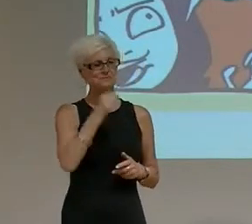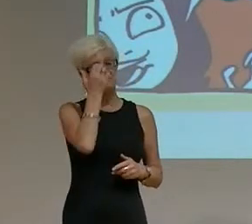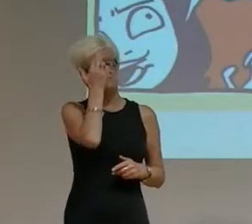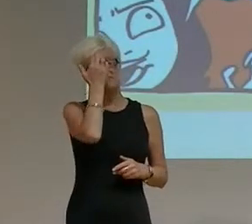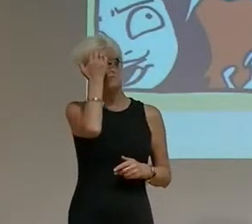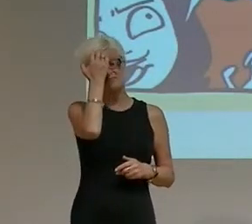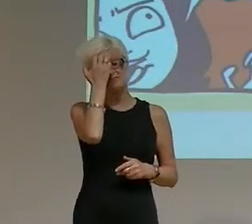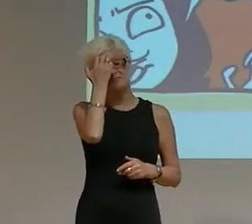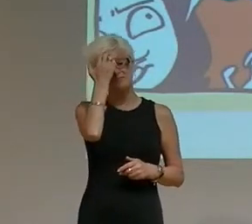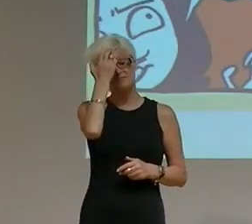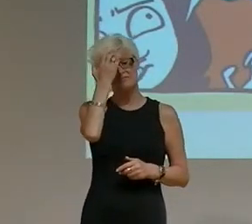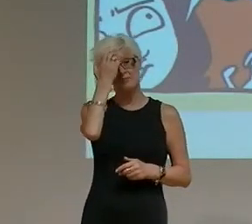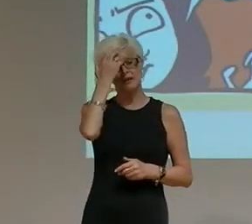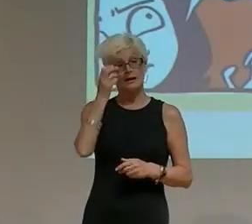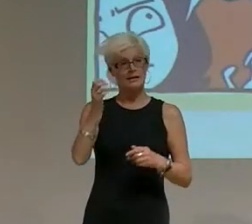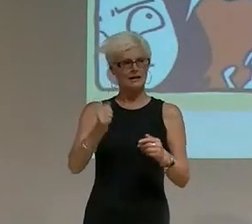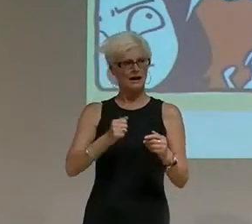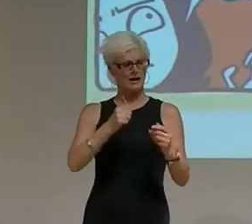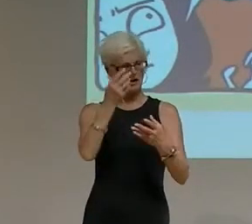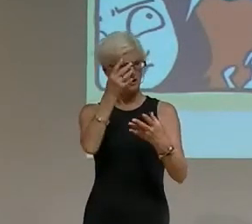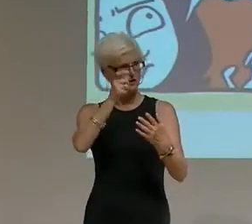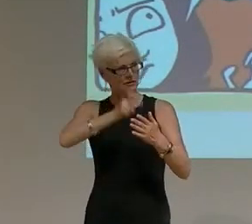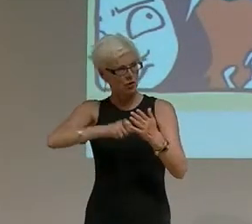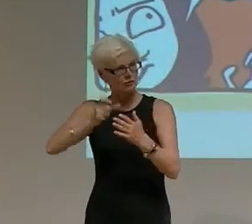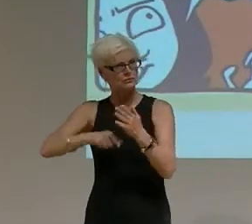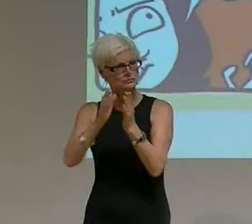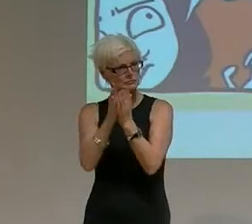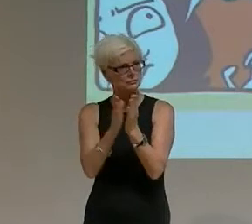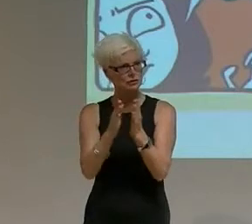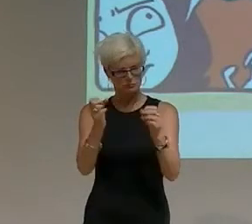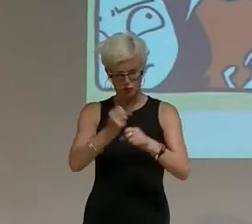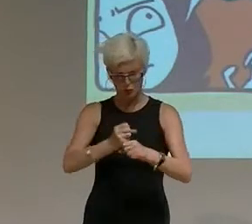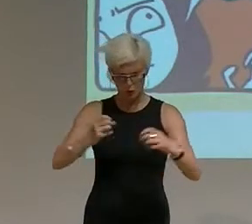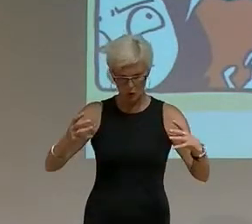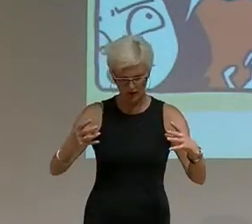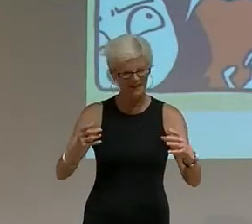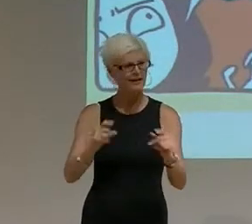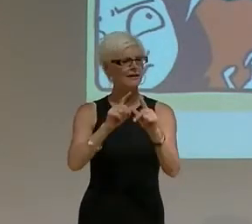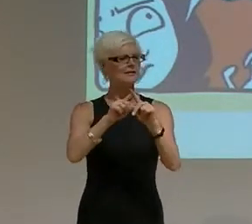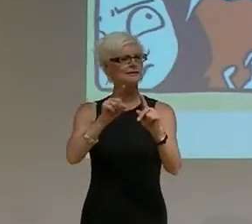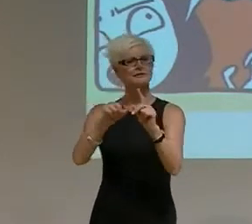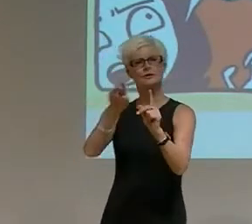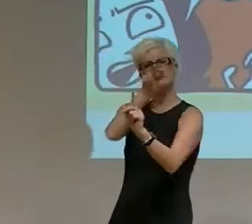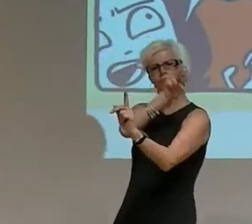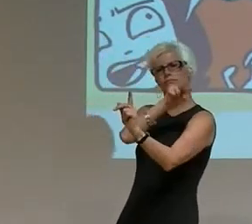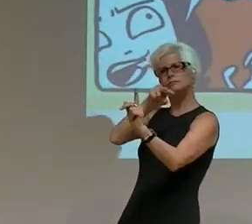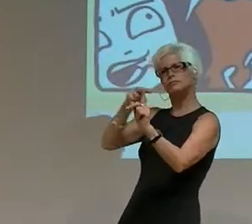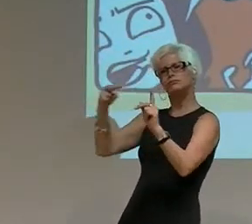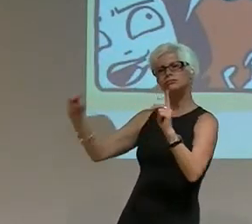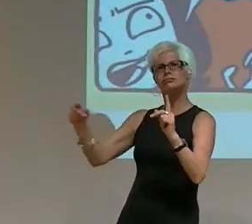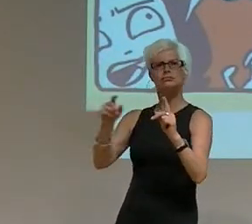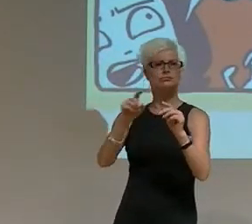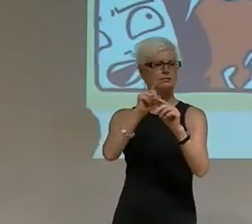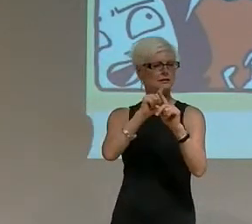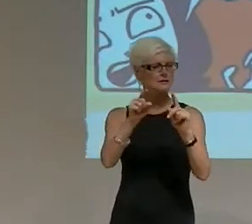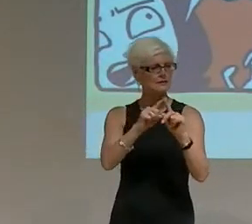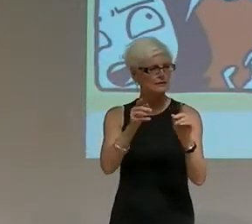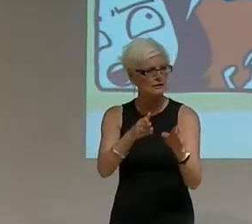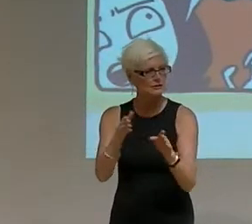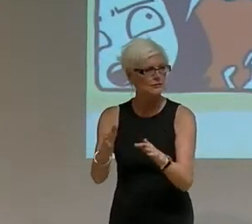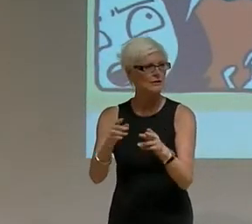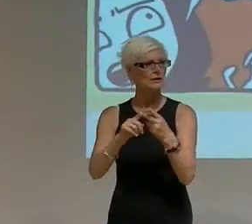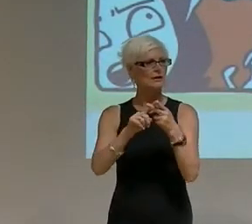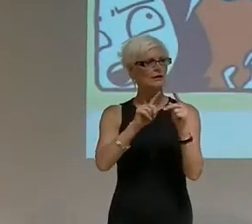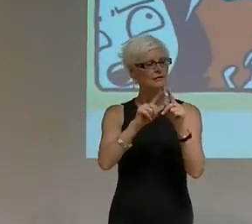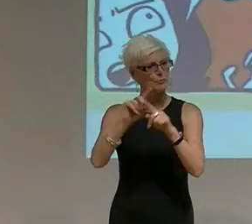body of literature on asexuality comes from many different schools of thought, each which has different methods, theories, and politics, and which